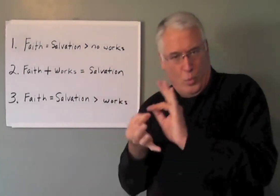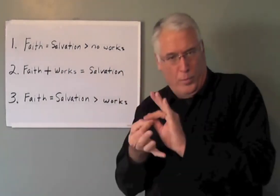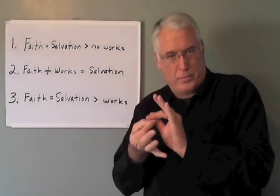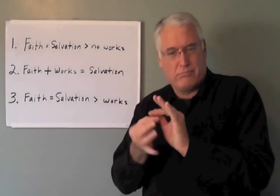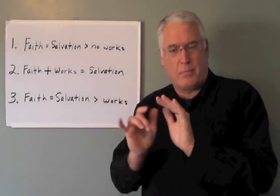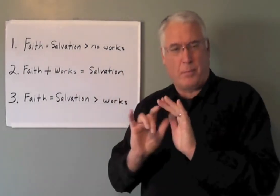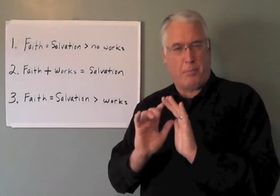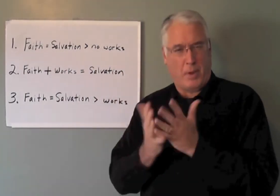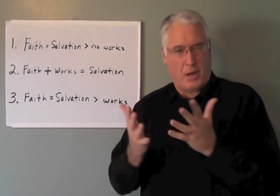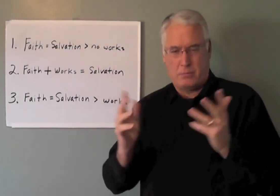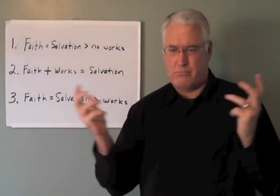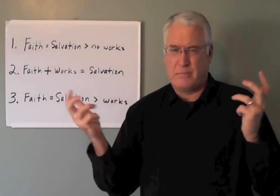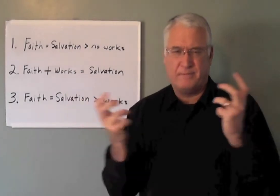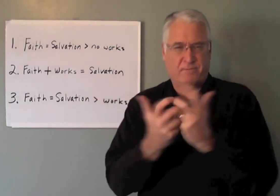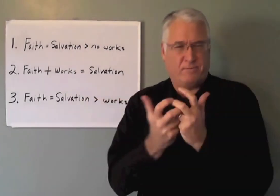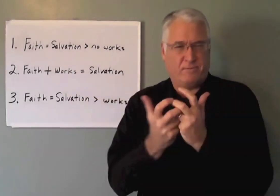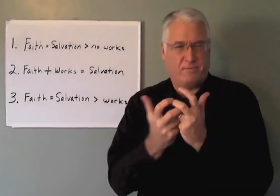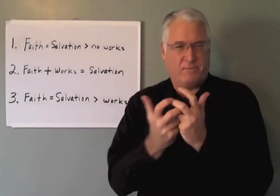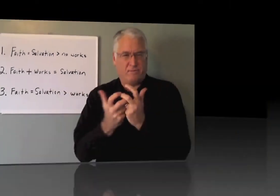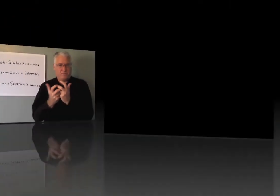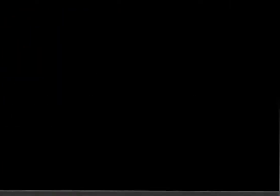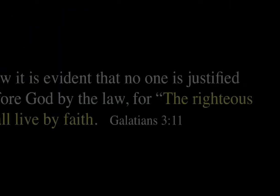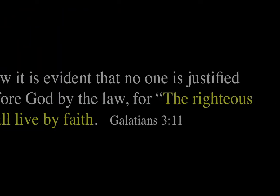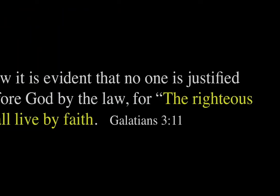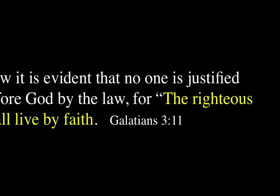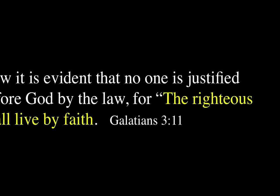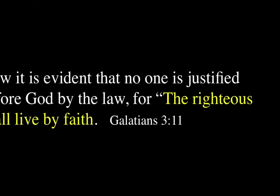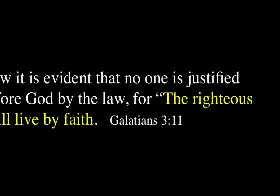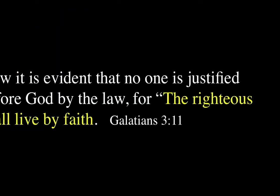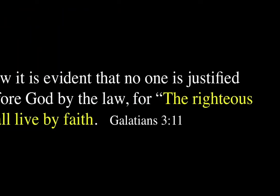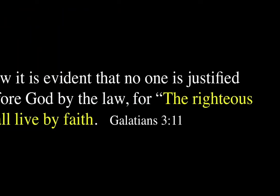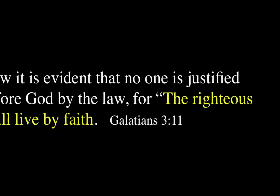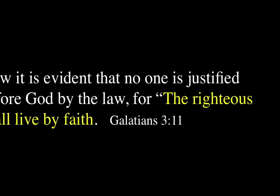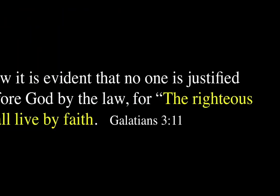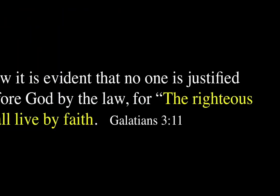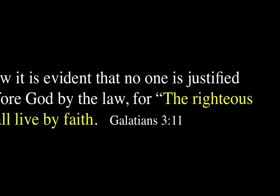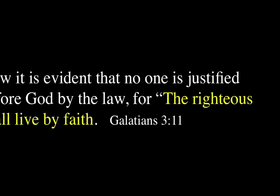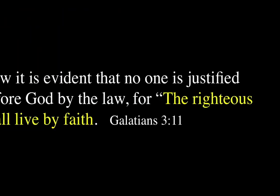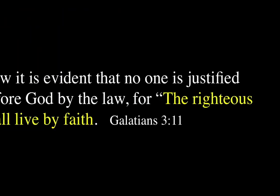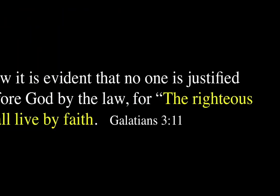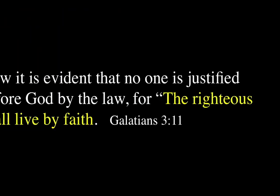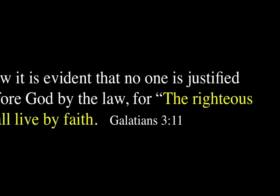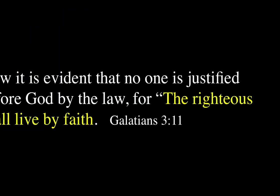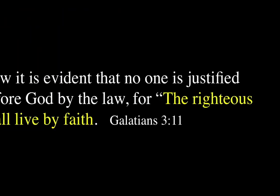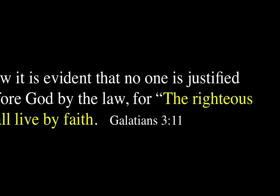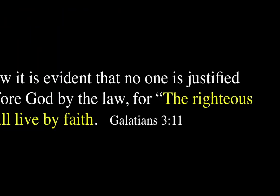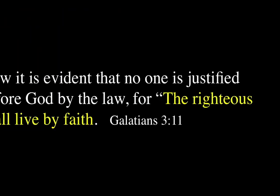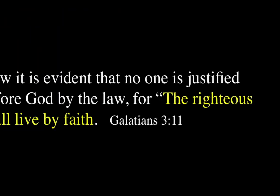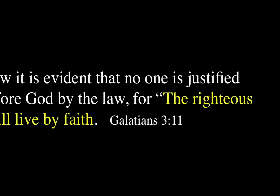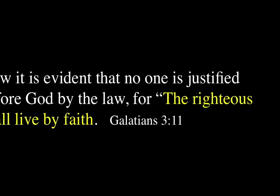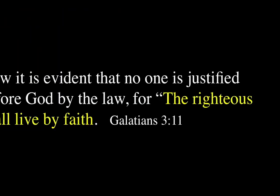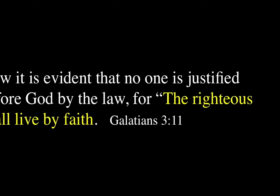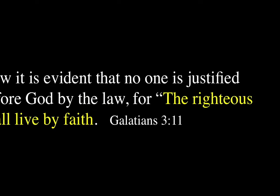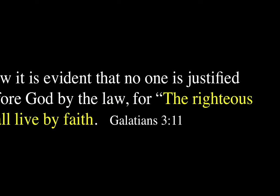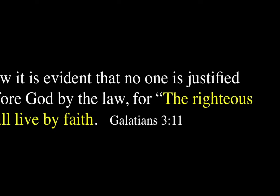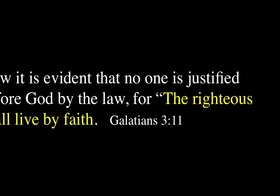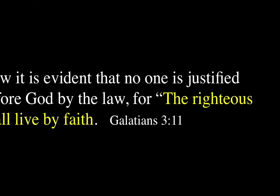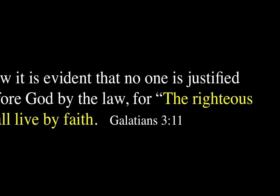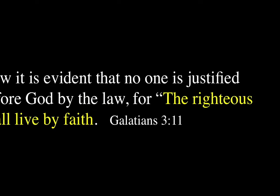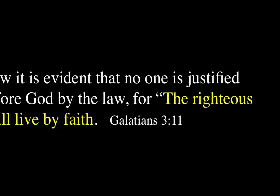interpretation, the right biblical interpretation. Now, it is evident that no one is justified before God by the law, for the righteous